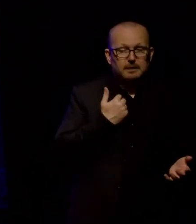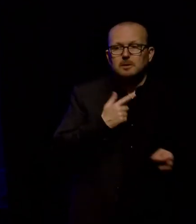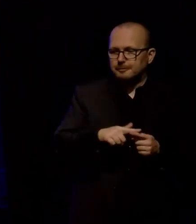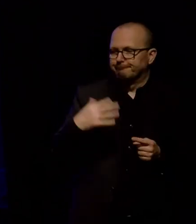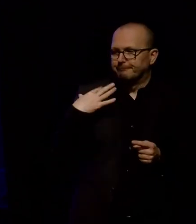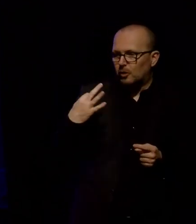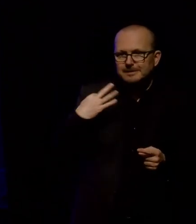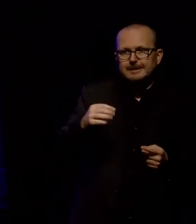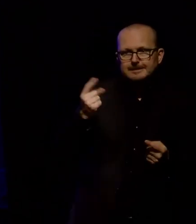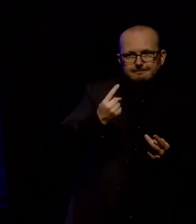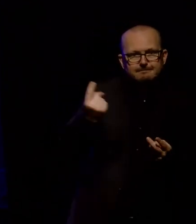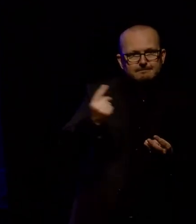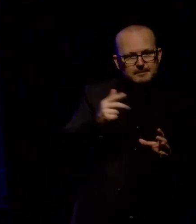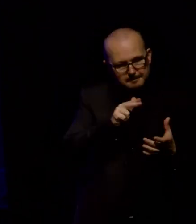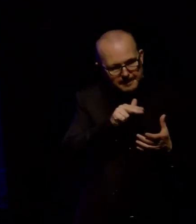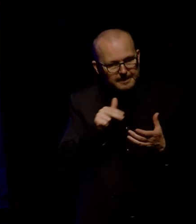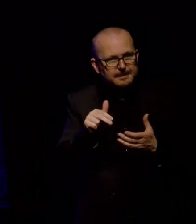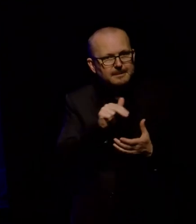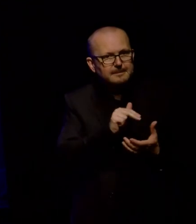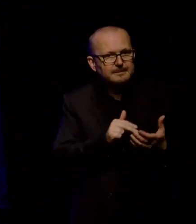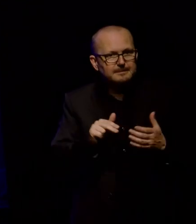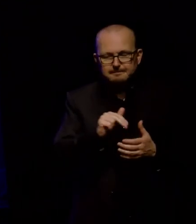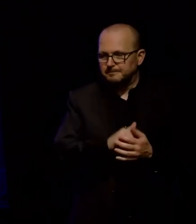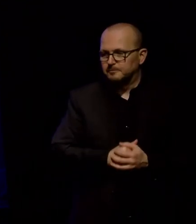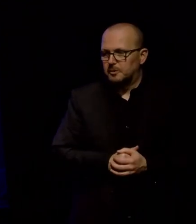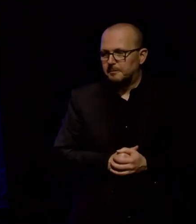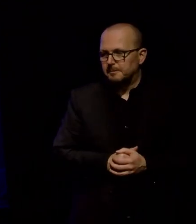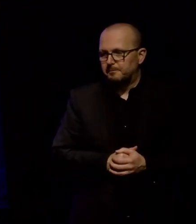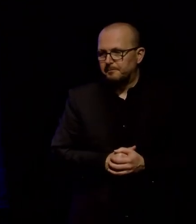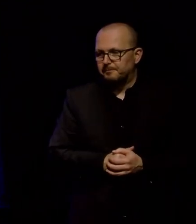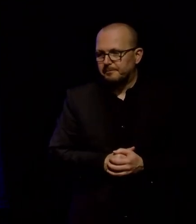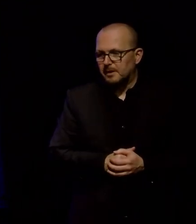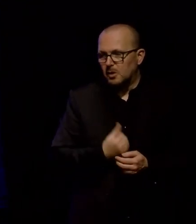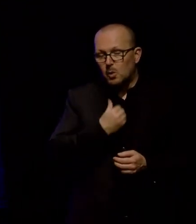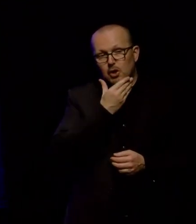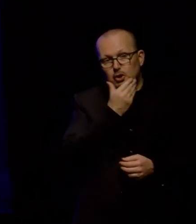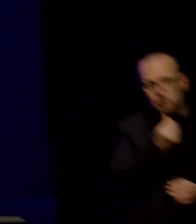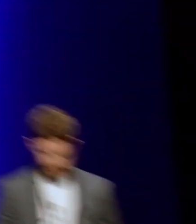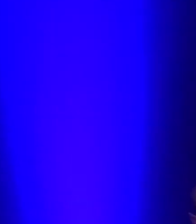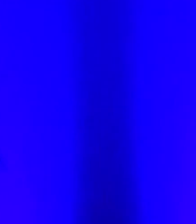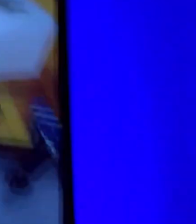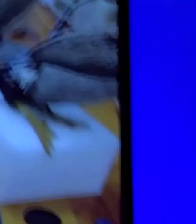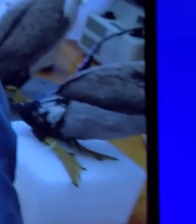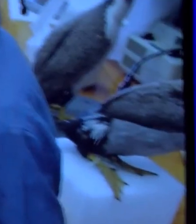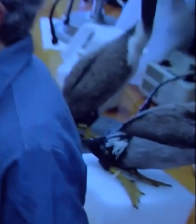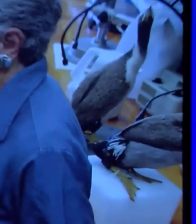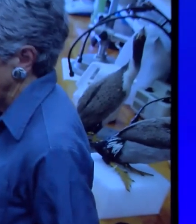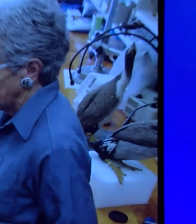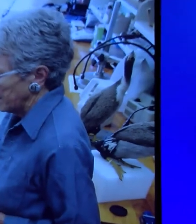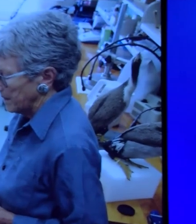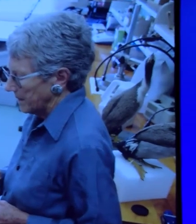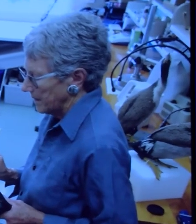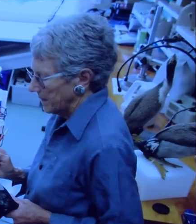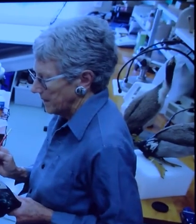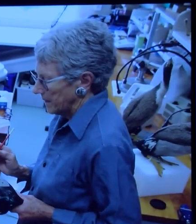helped get these birds ready to hit the town. We used marine-based paints, and the volunteers working closely with the curators chose the right